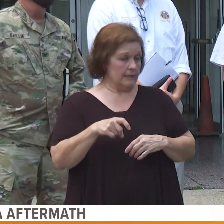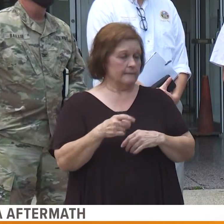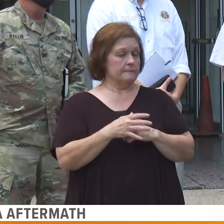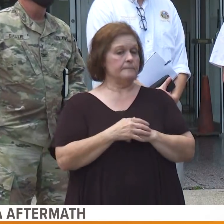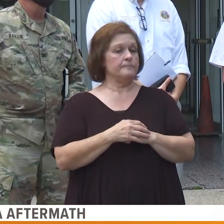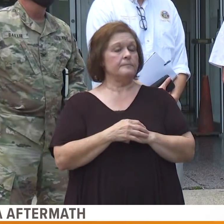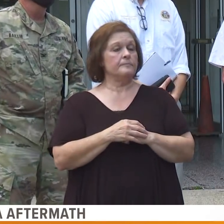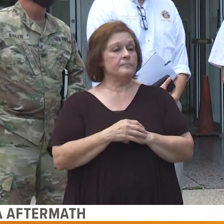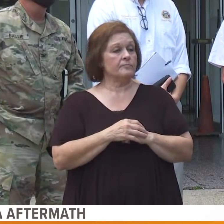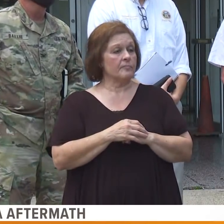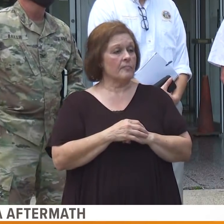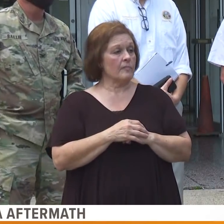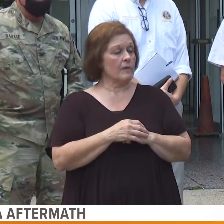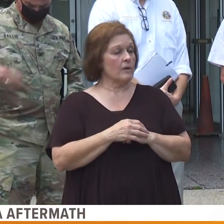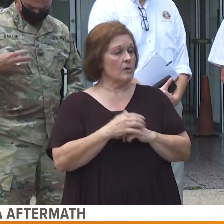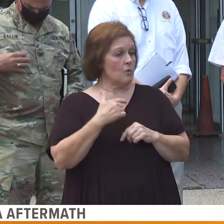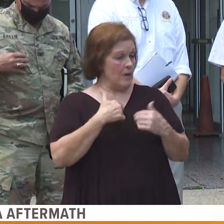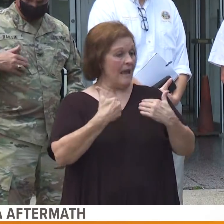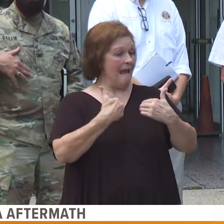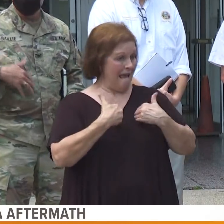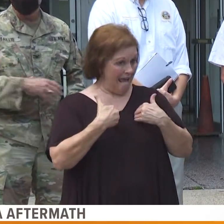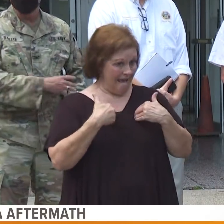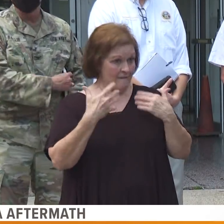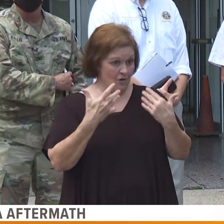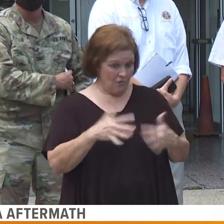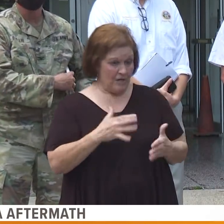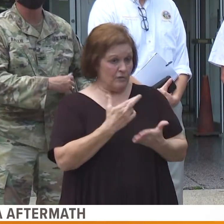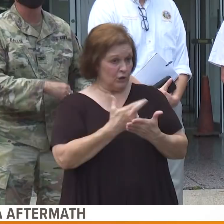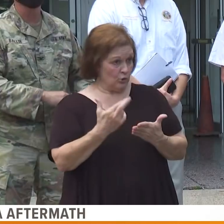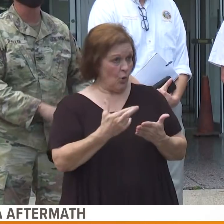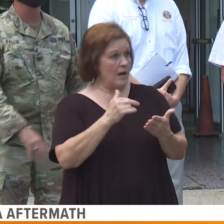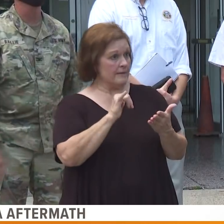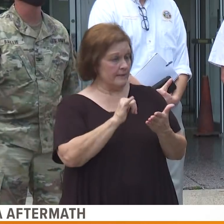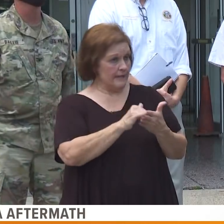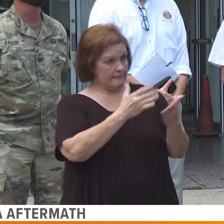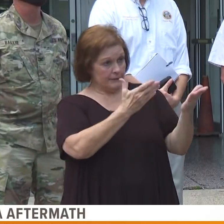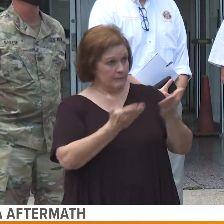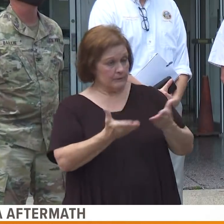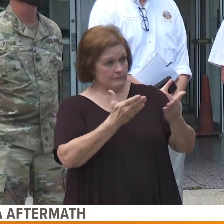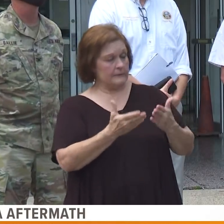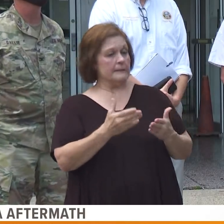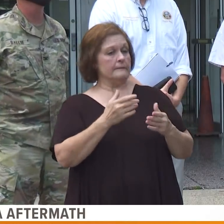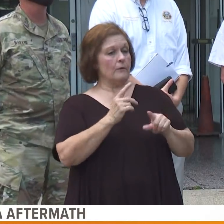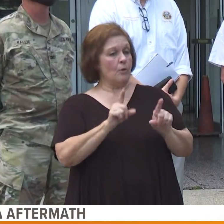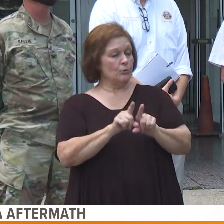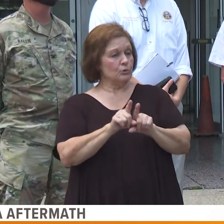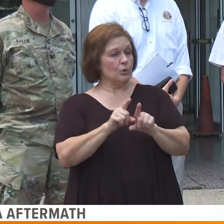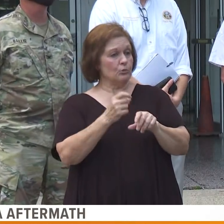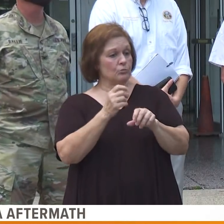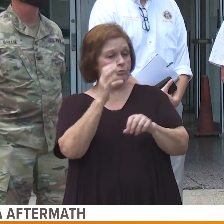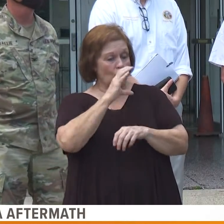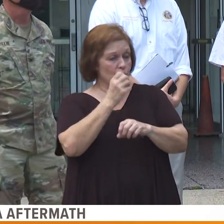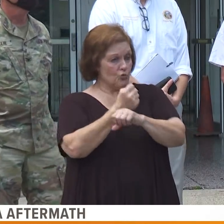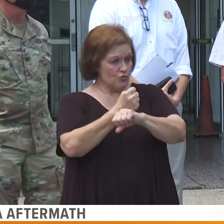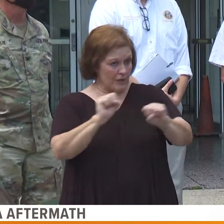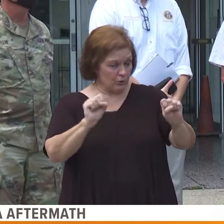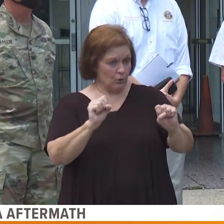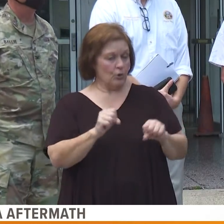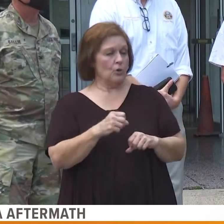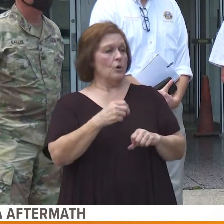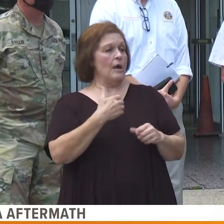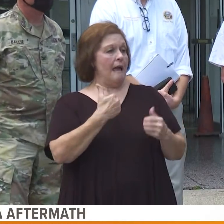To that point, we have resources already deployed that are assisting with search and rescue. We are providing